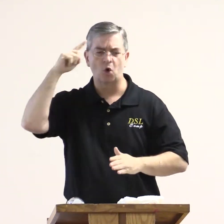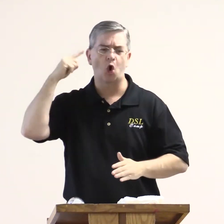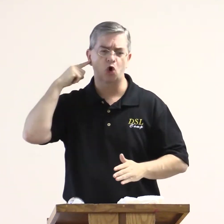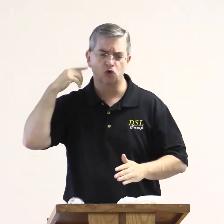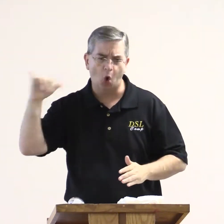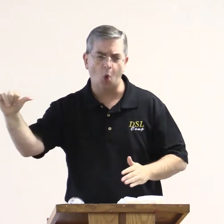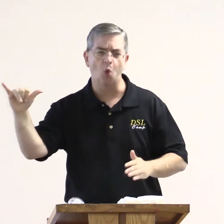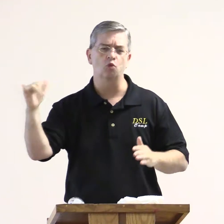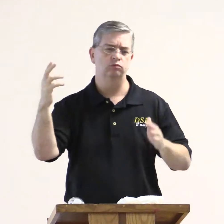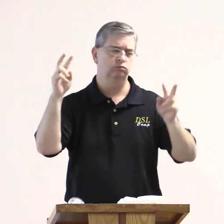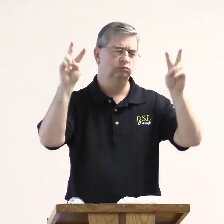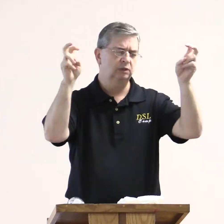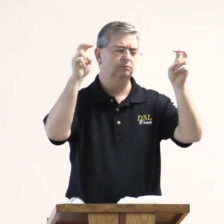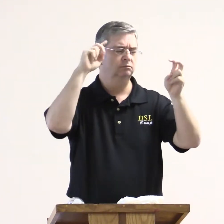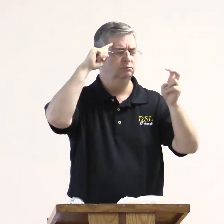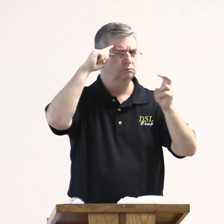Our theme is preparing for gold.